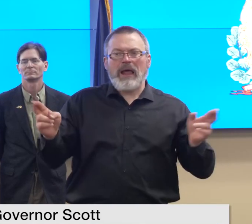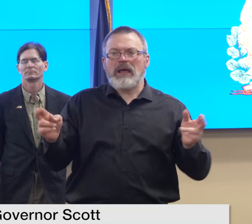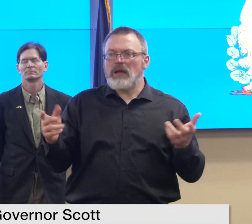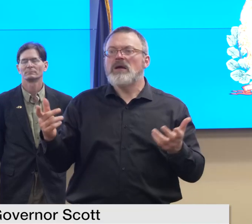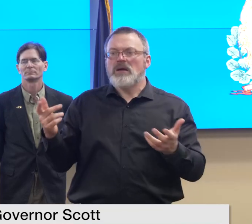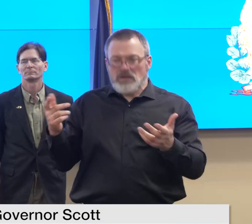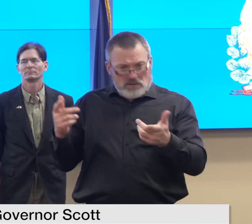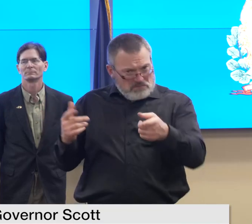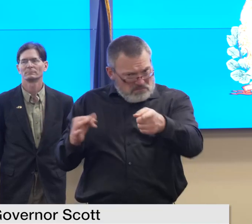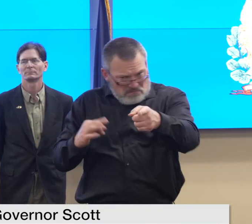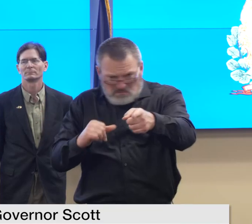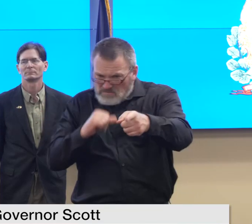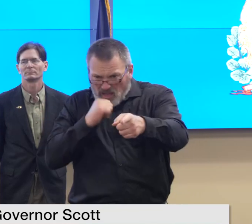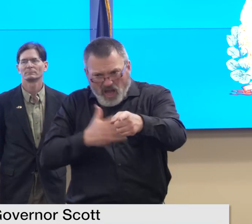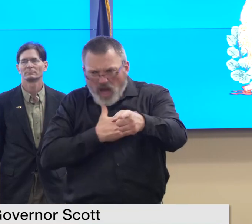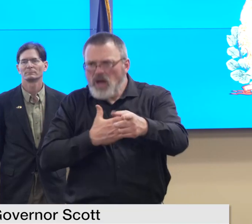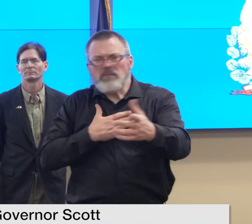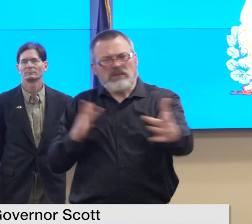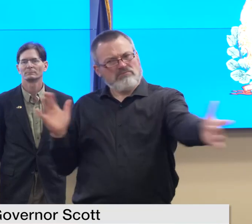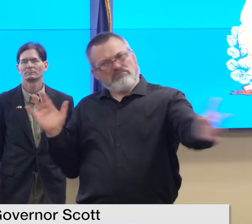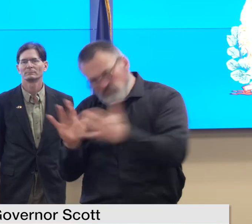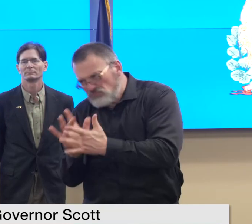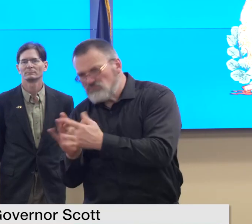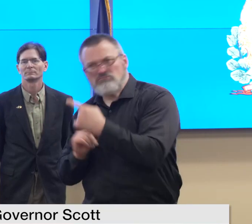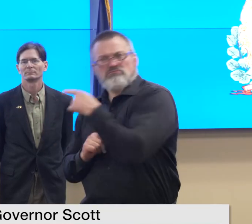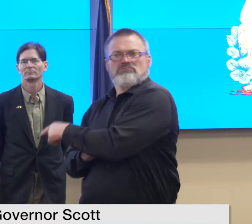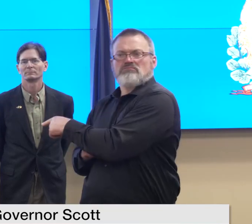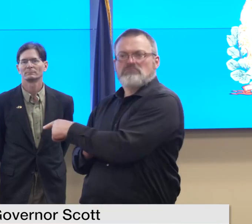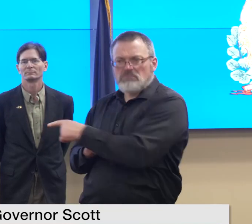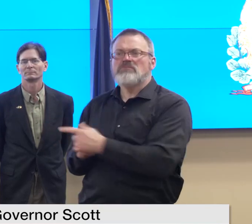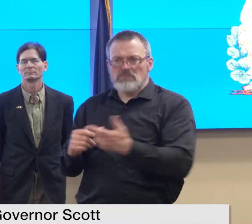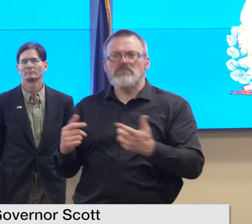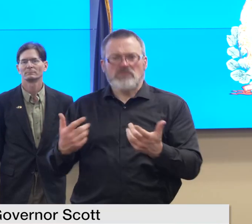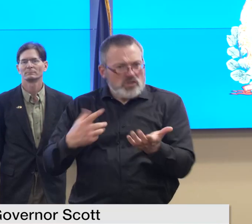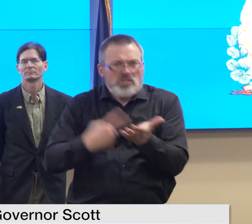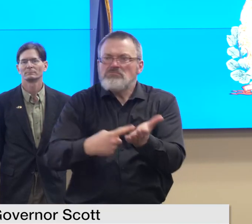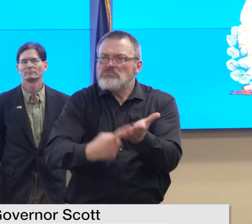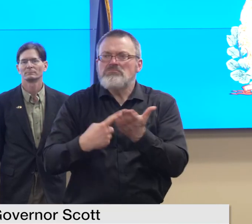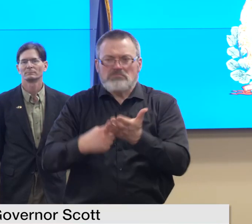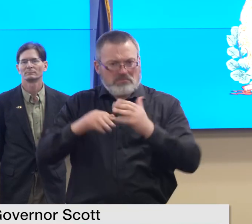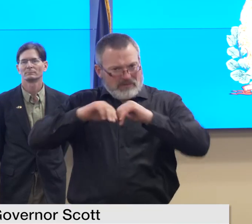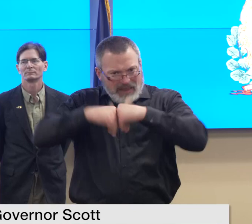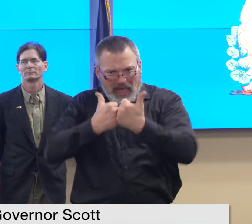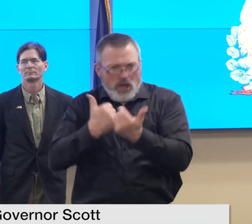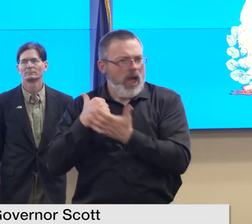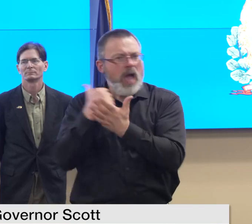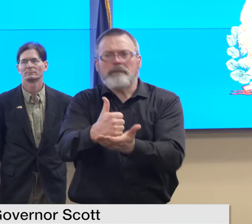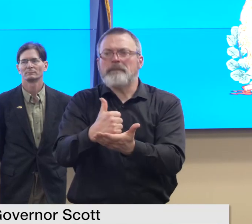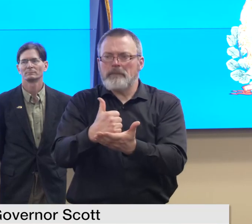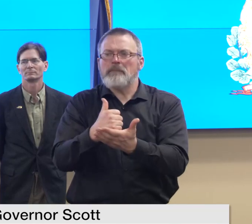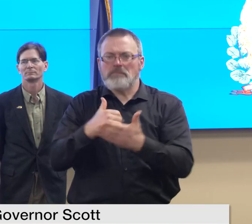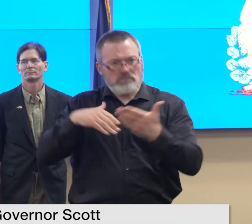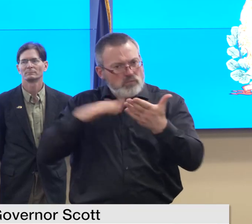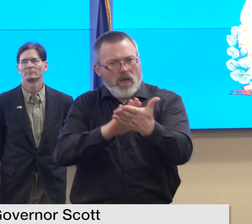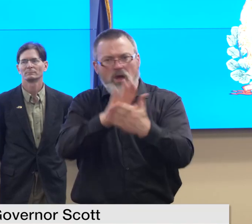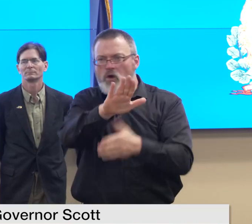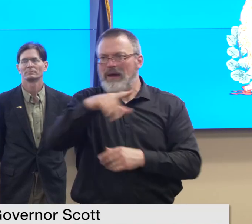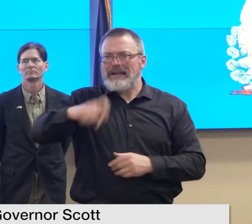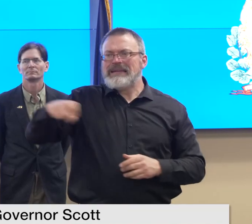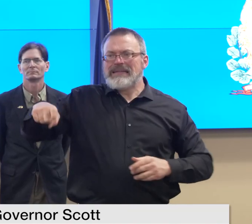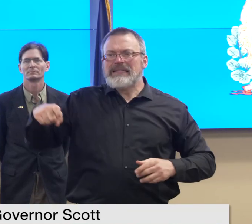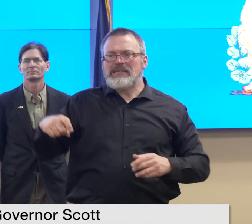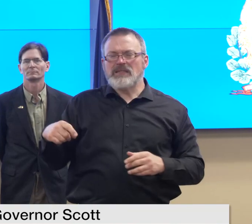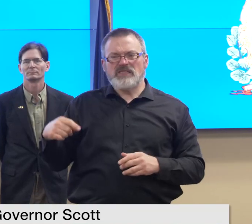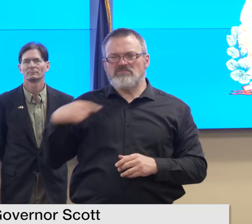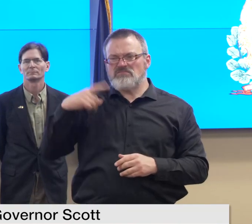but we don't have any open tickets we're unaware of any unmet needs in plainfield and we are a hundred percent ready to lean